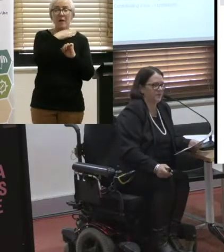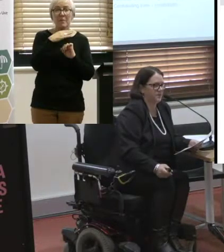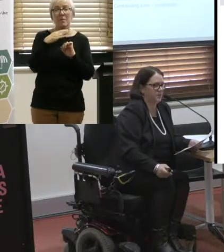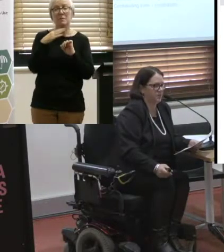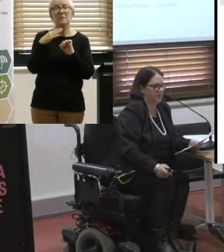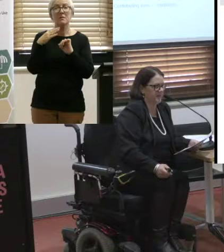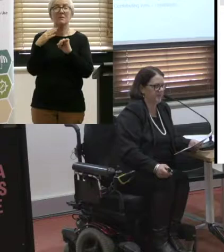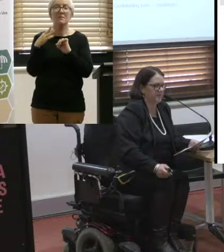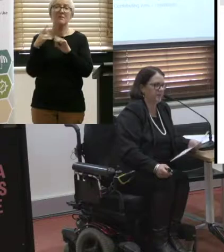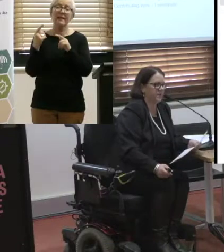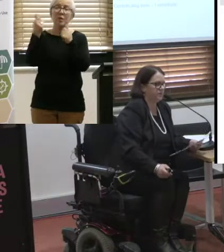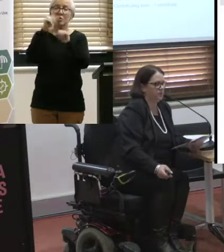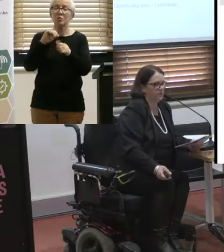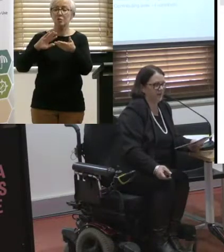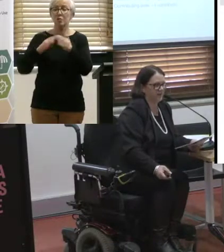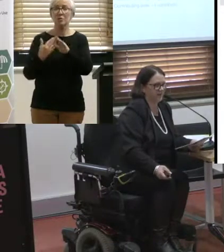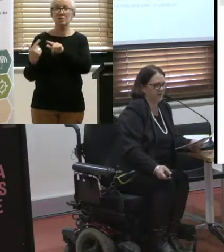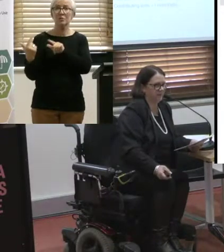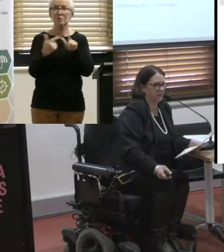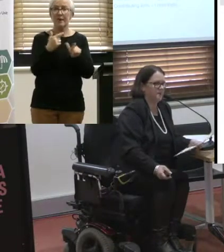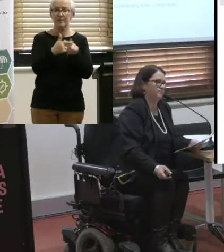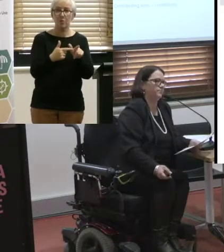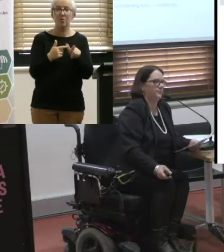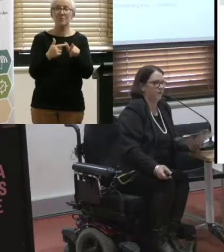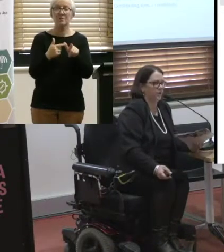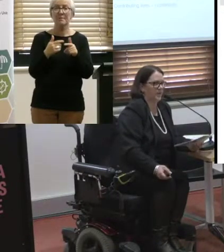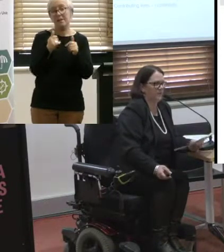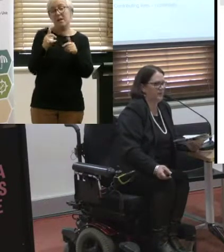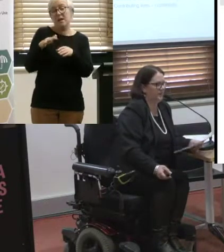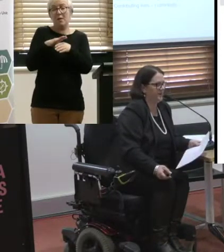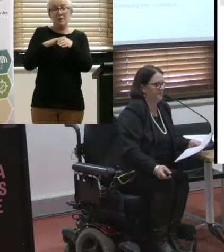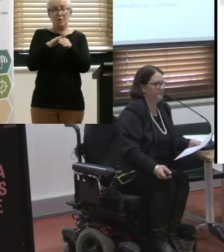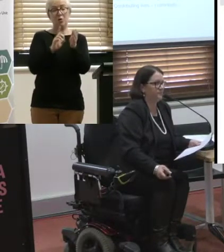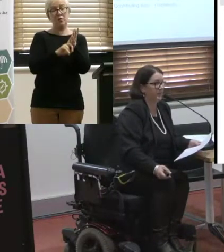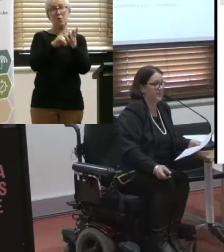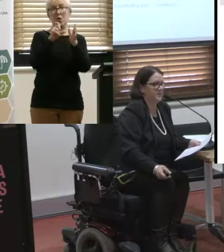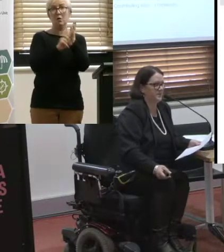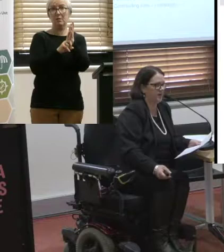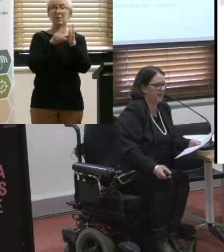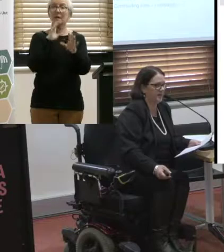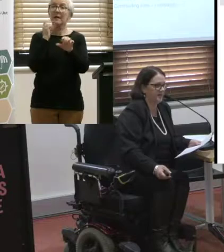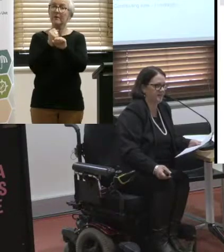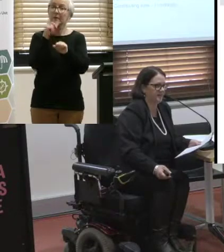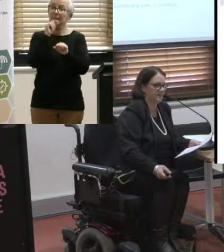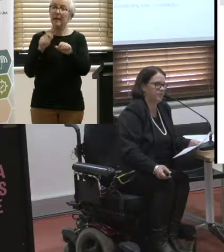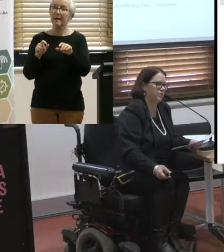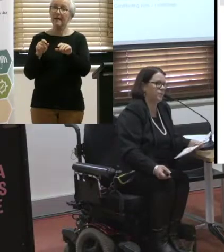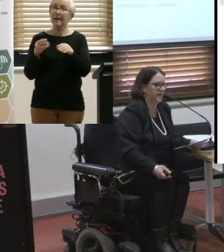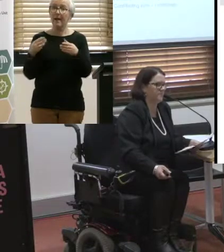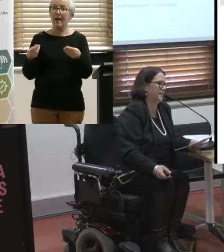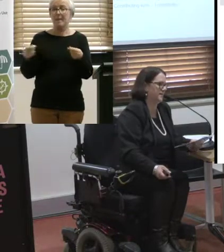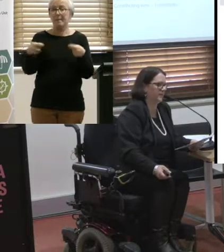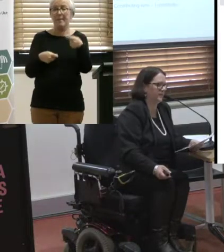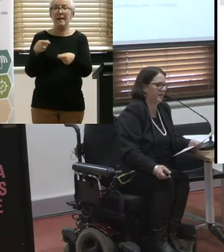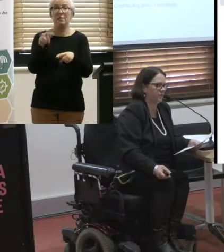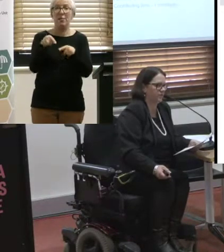and they use community transport. The local government is, you know, and the ratepayers are really subsidising that to the hilt. There should be